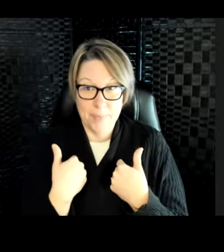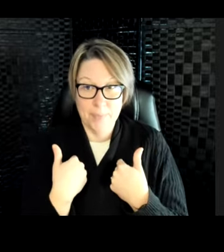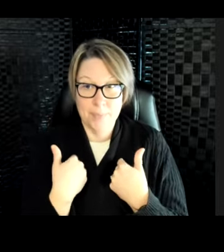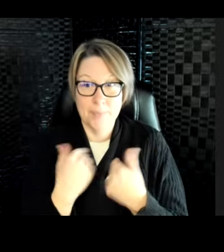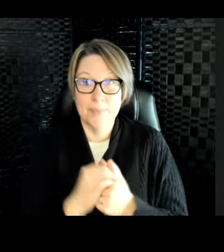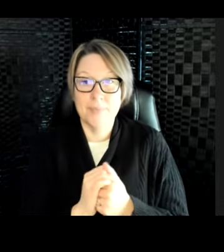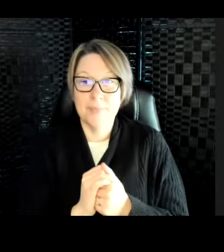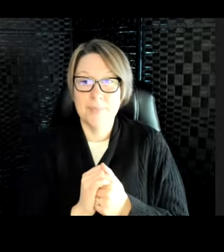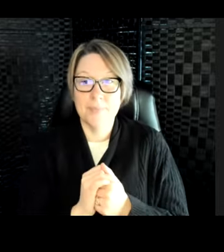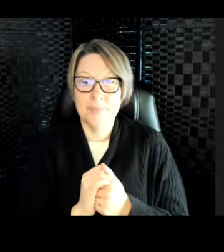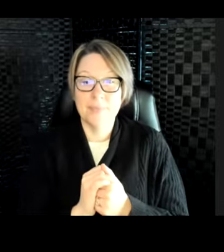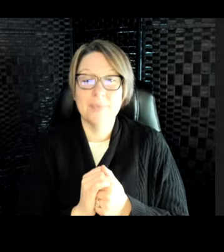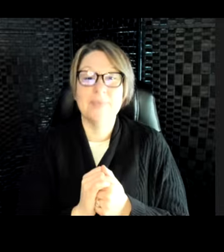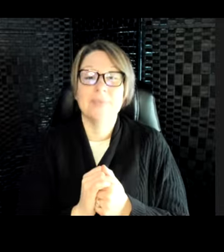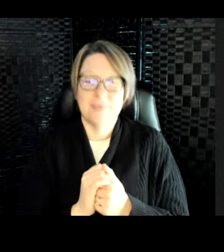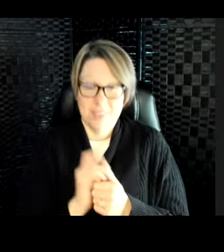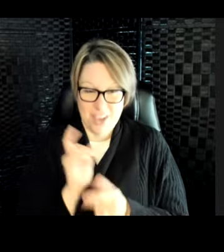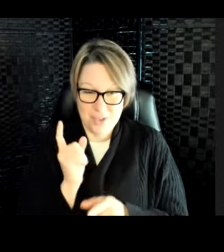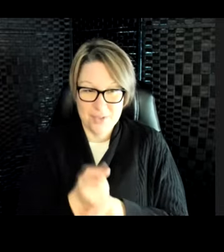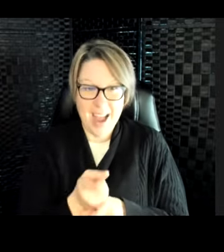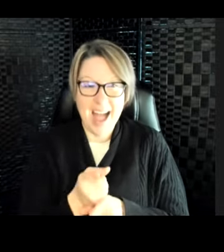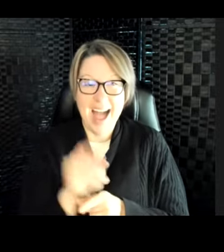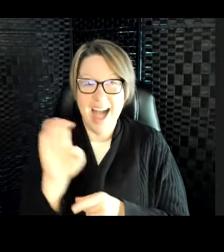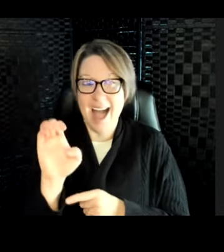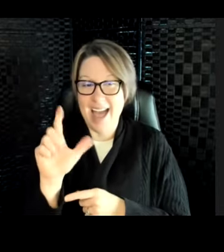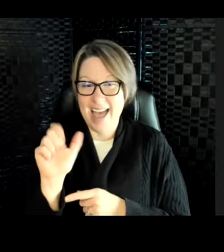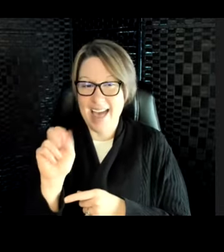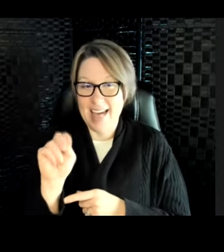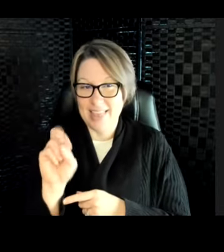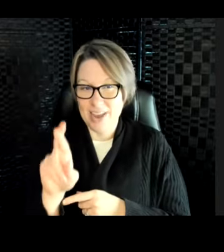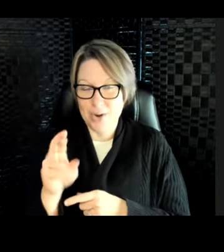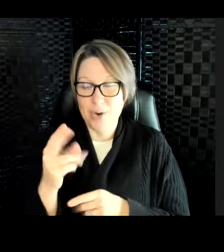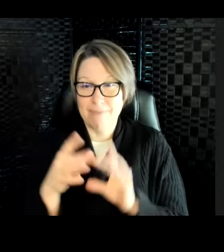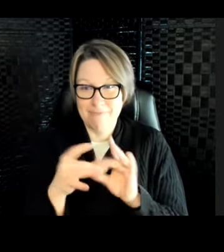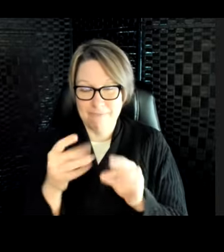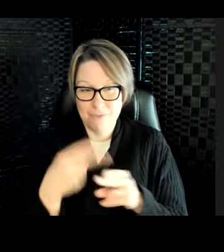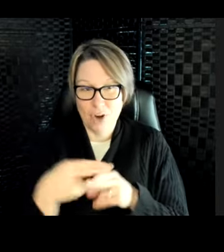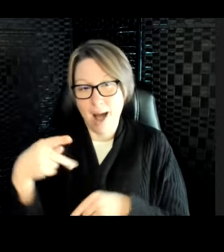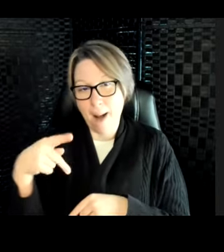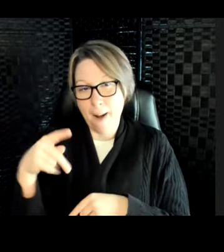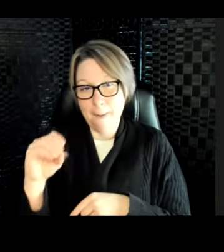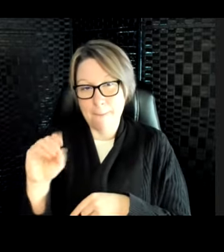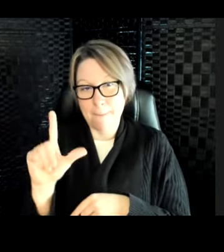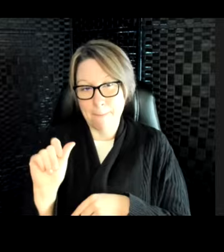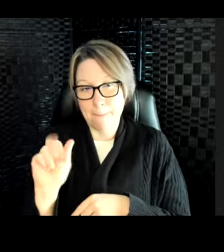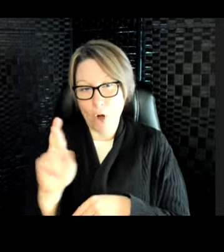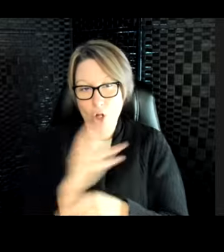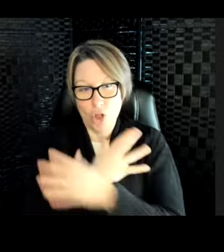That's right. I see Eleanor got it. They are polar bears, and polar bears will eat seals.